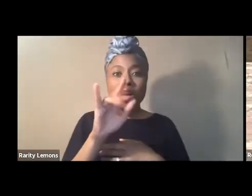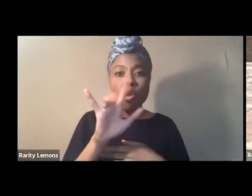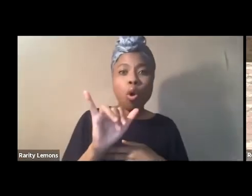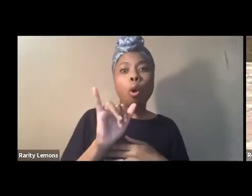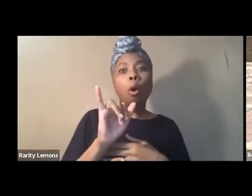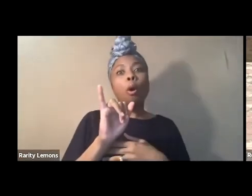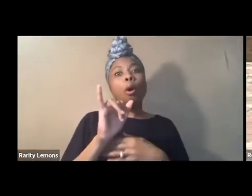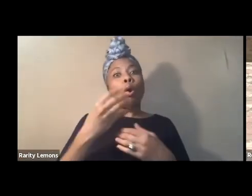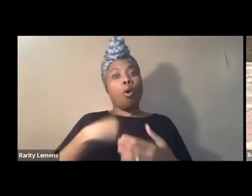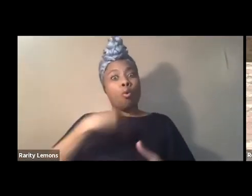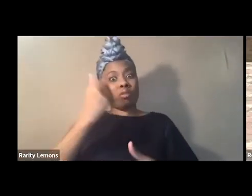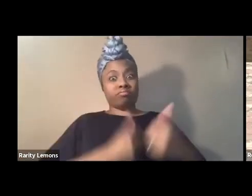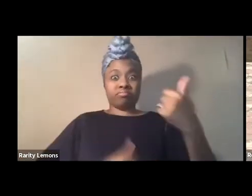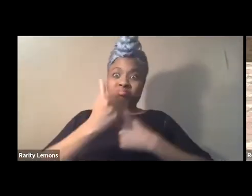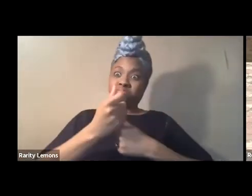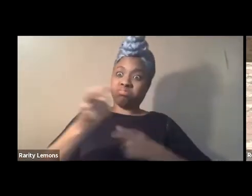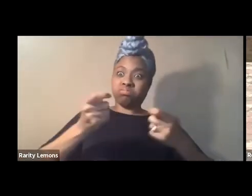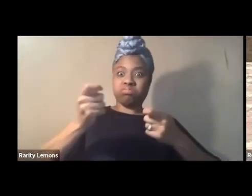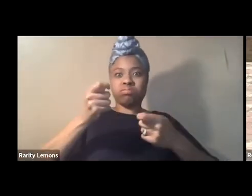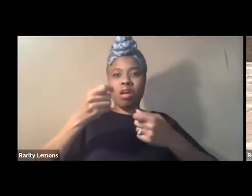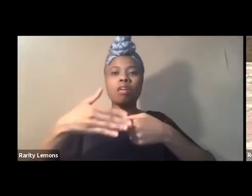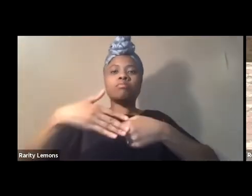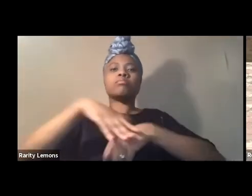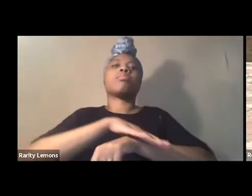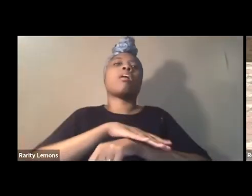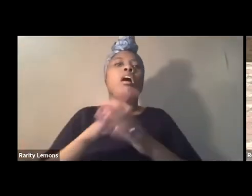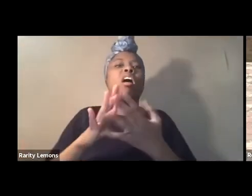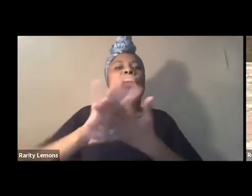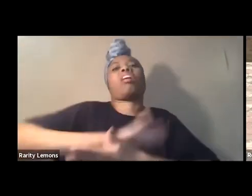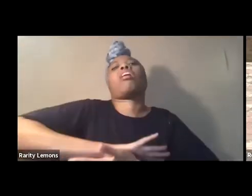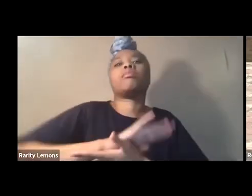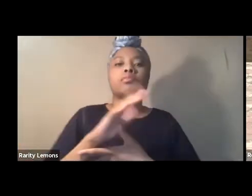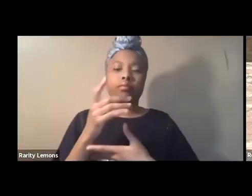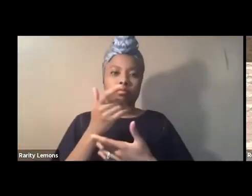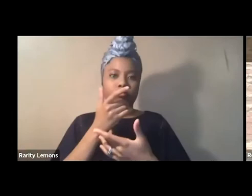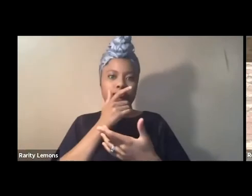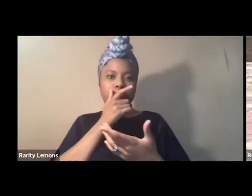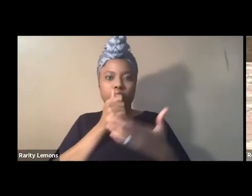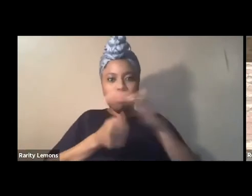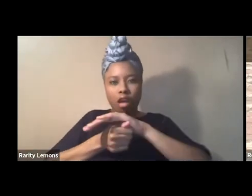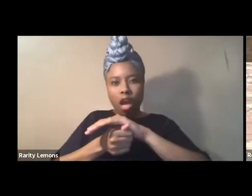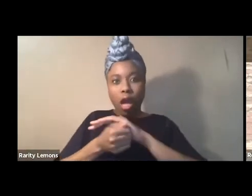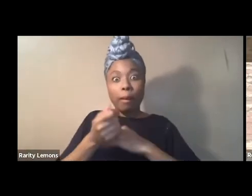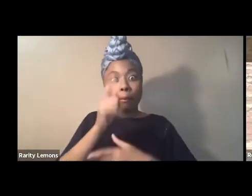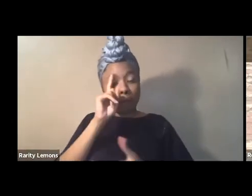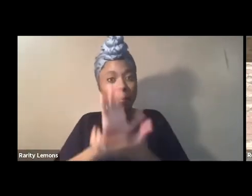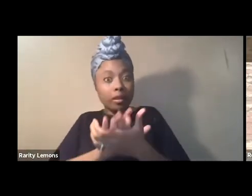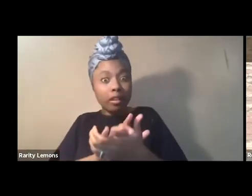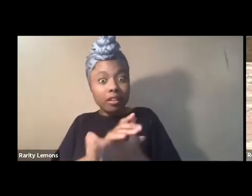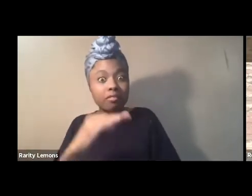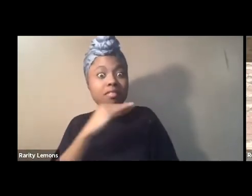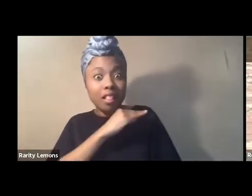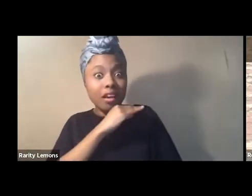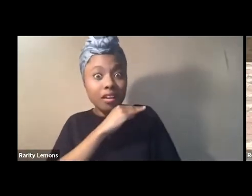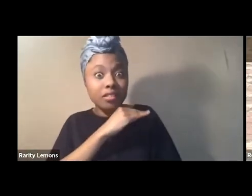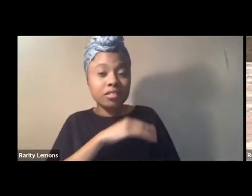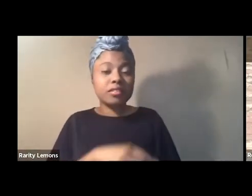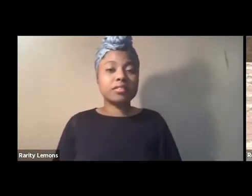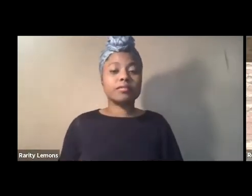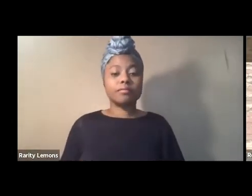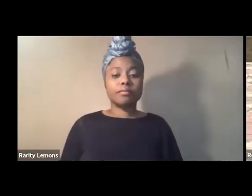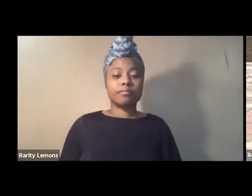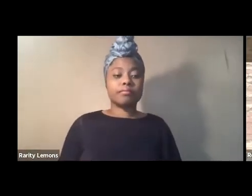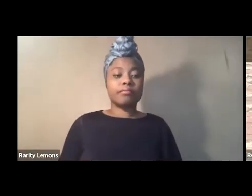a fantastic cover-up and many of us get caught up in believing the lie these dynamics of settler